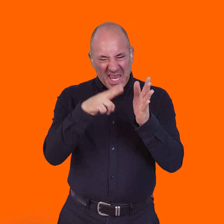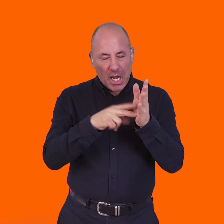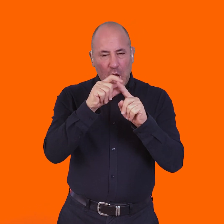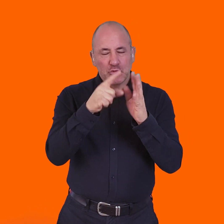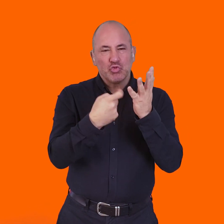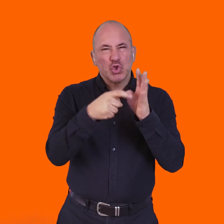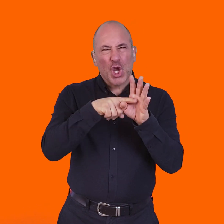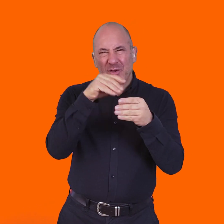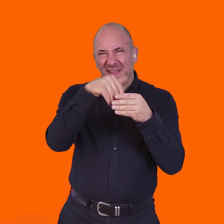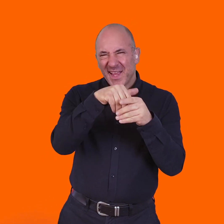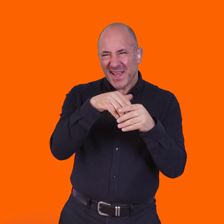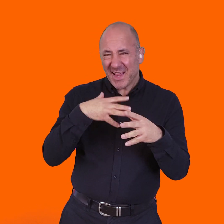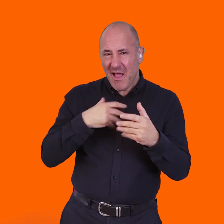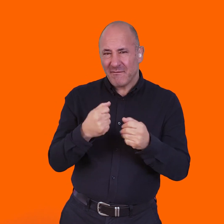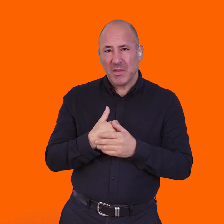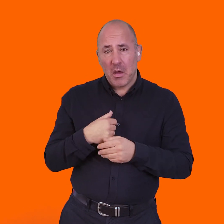do this Ian Jury thing that was going on.